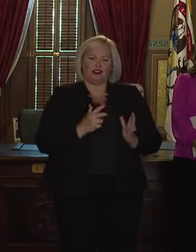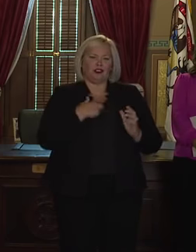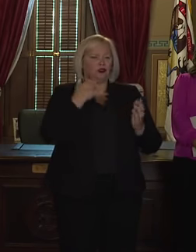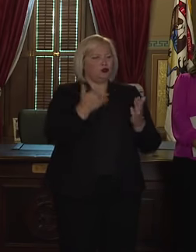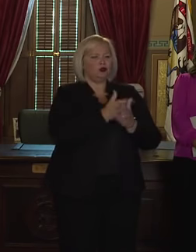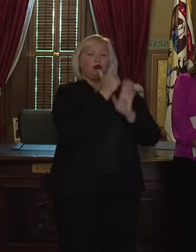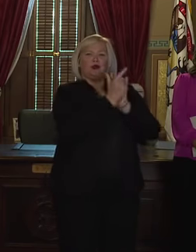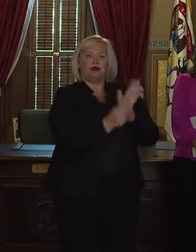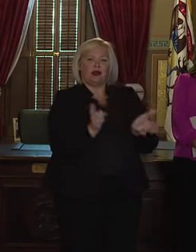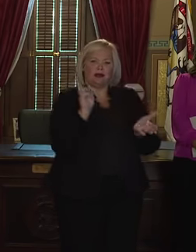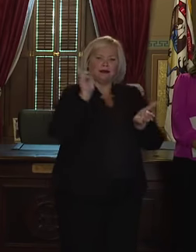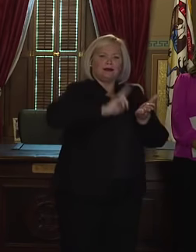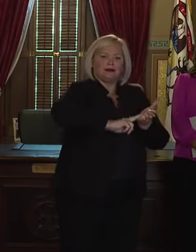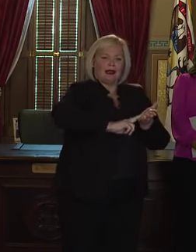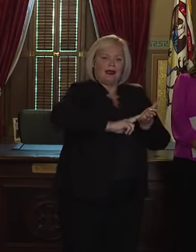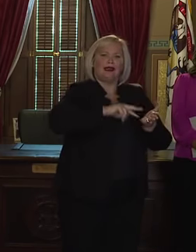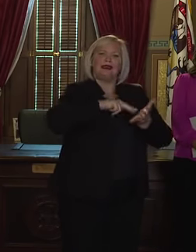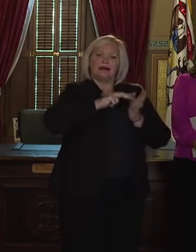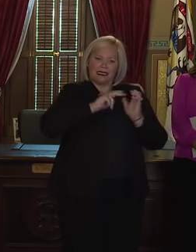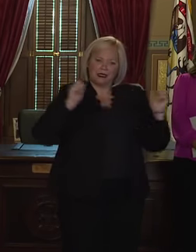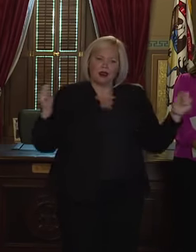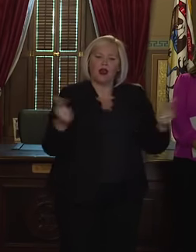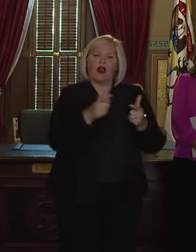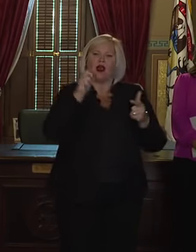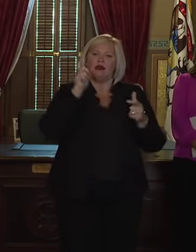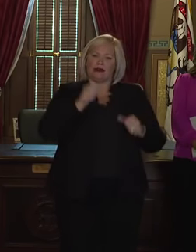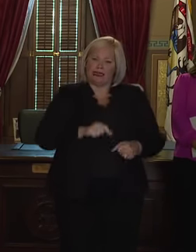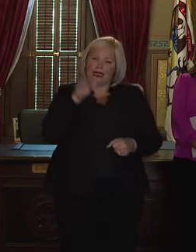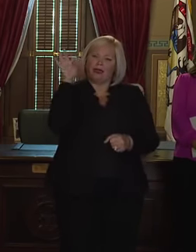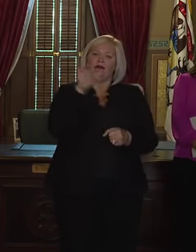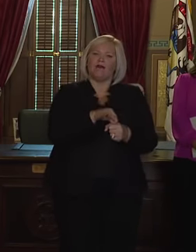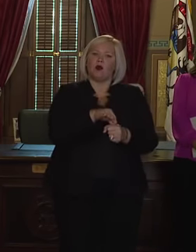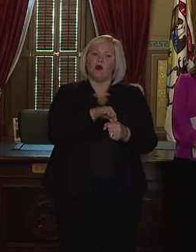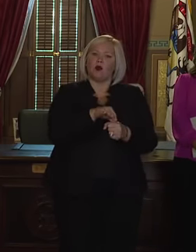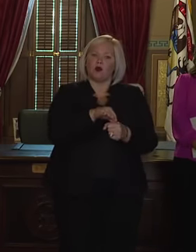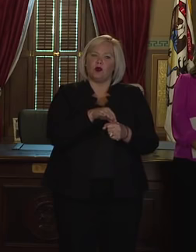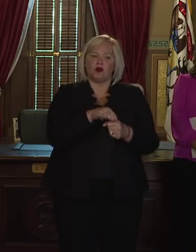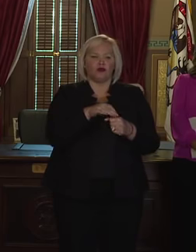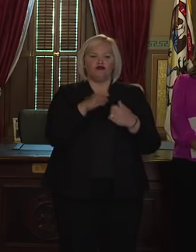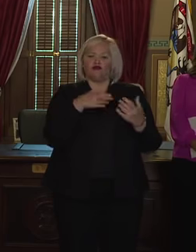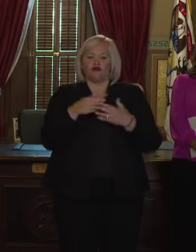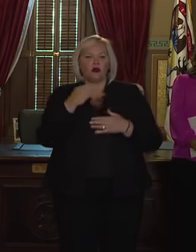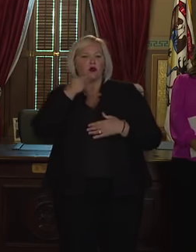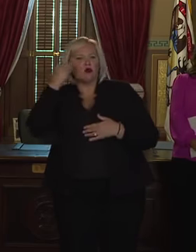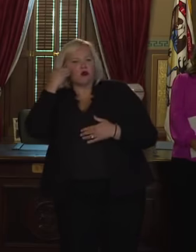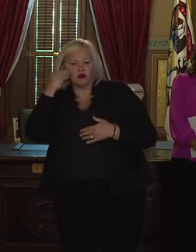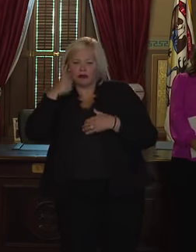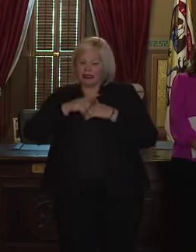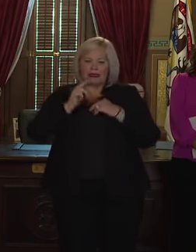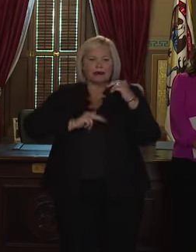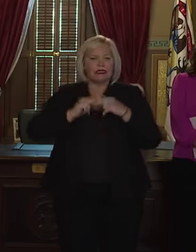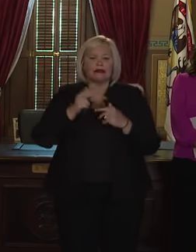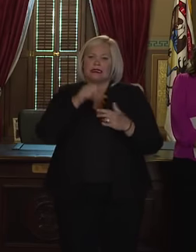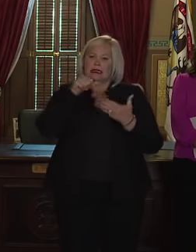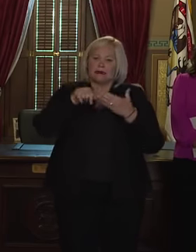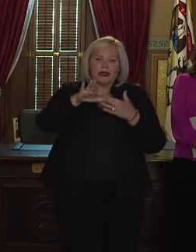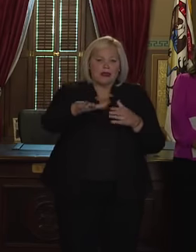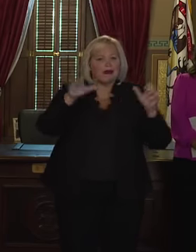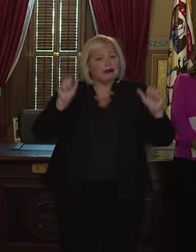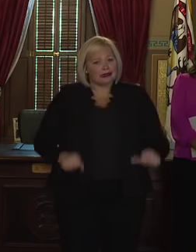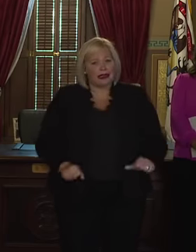that is an important step in the direction that we all must go in to embrace the will of the voters and ensure our democracy is one that they expect.